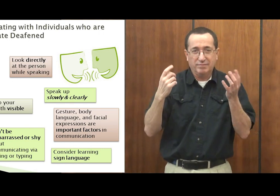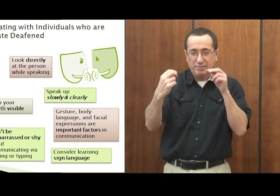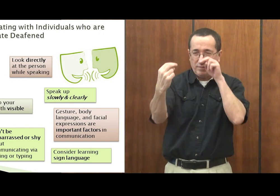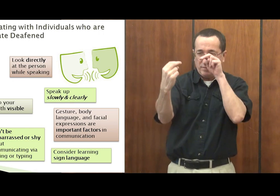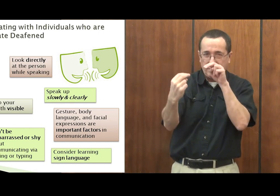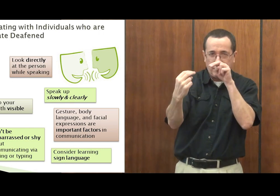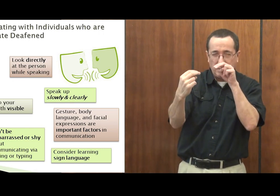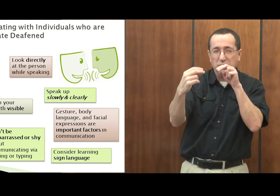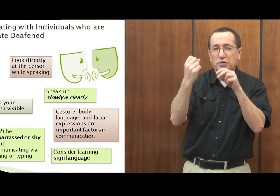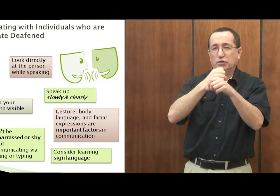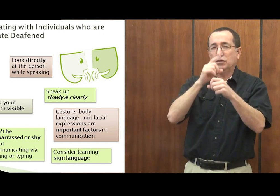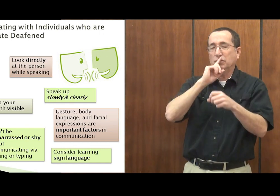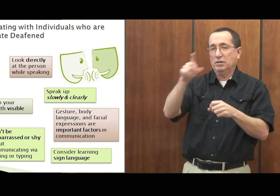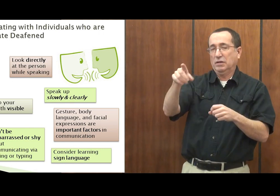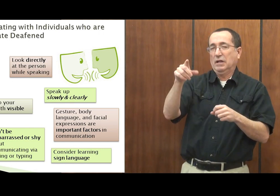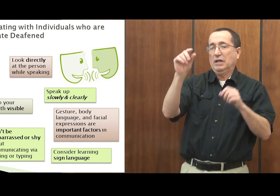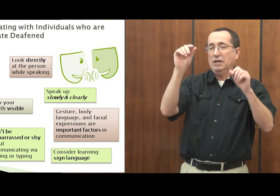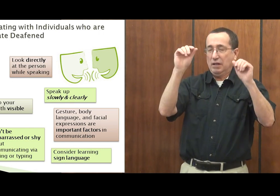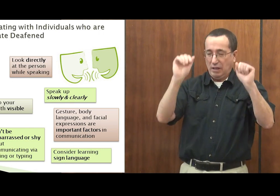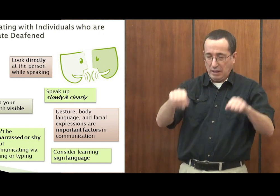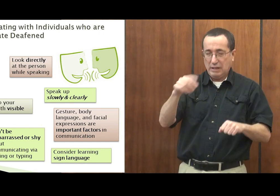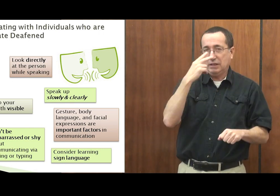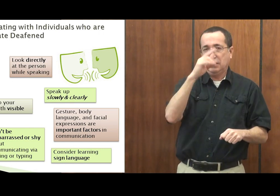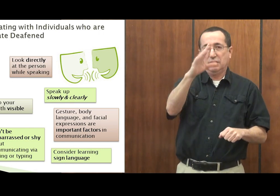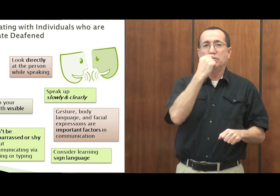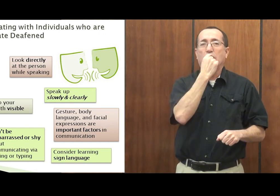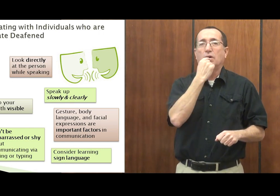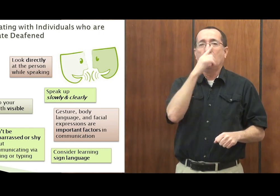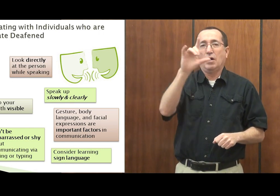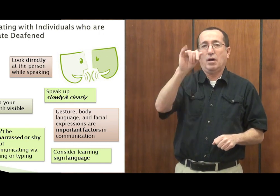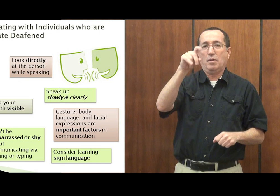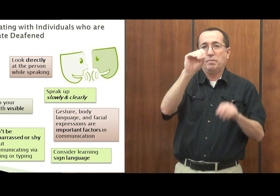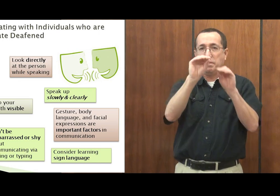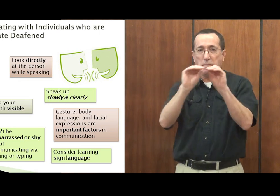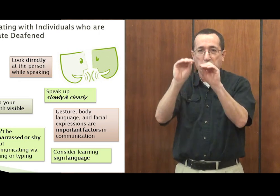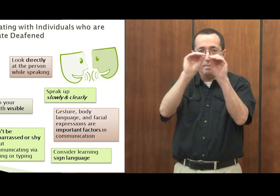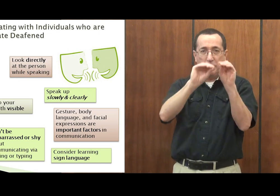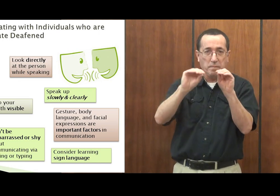see your lips. They're really depending on your facial expression and your lip movement.